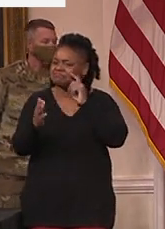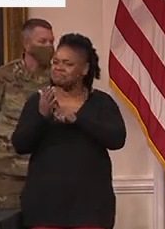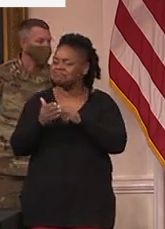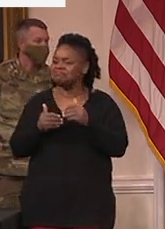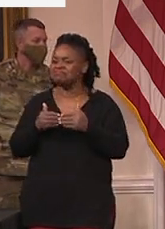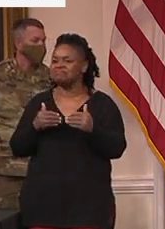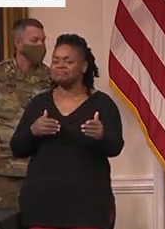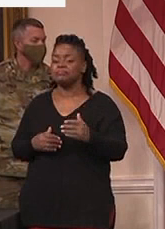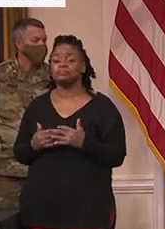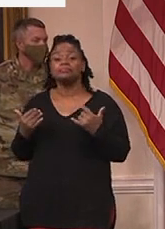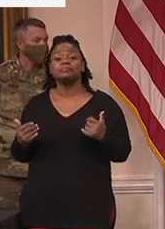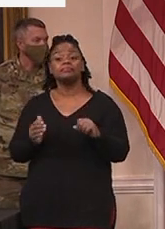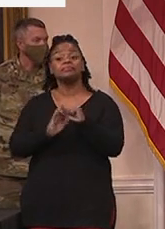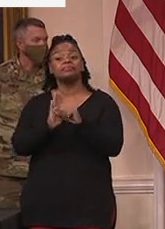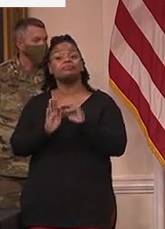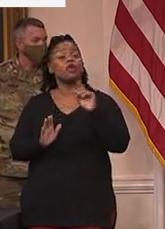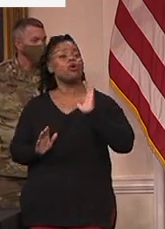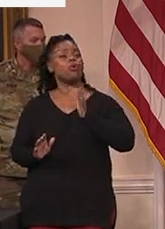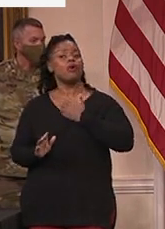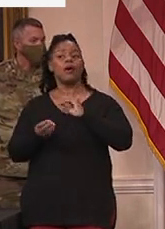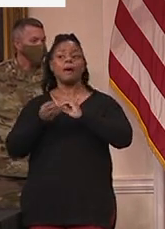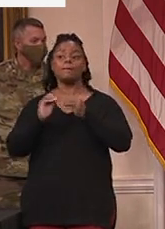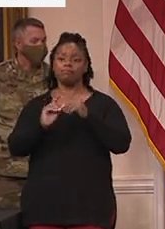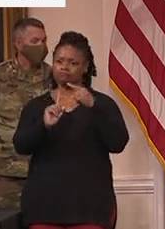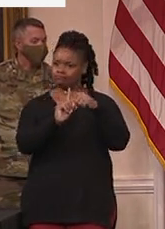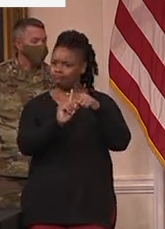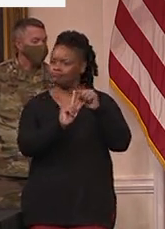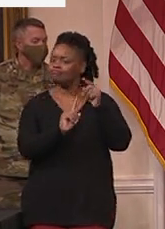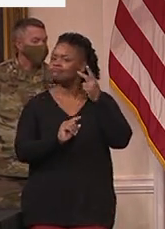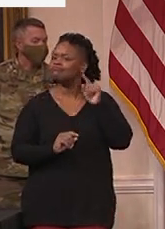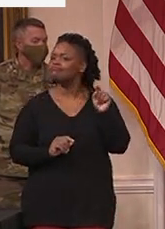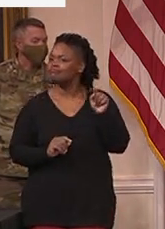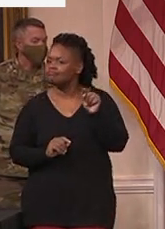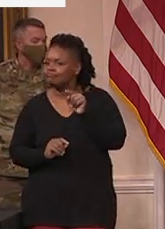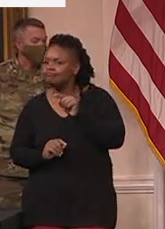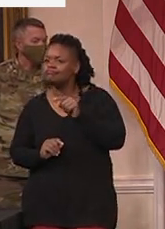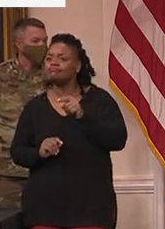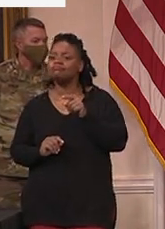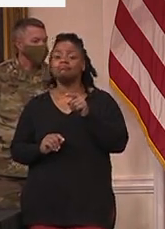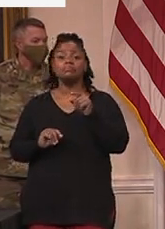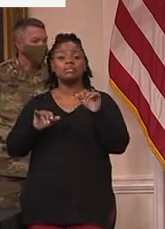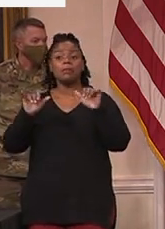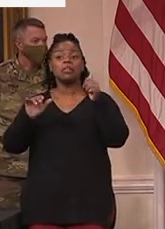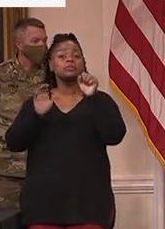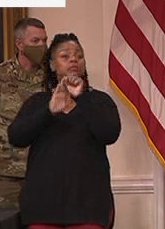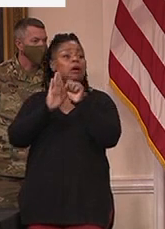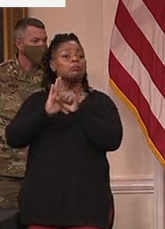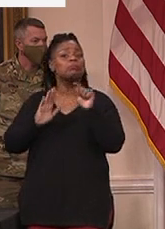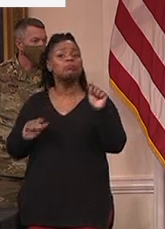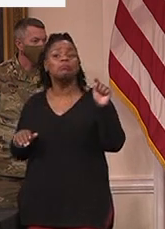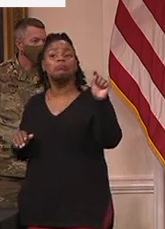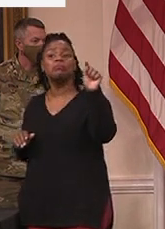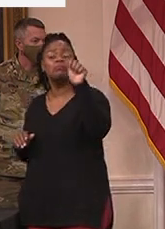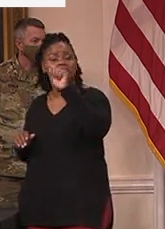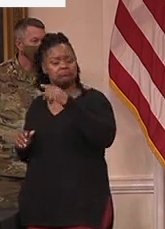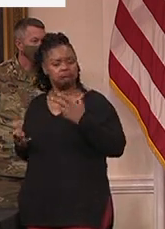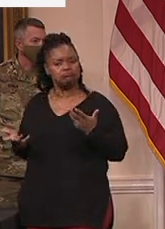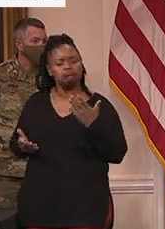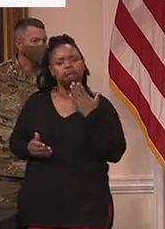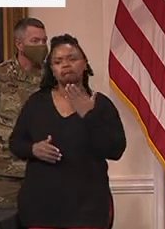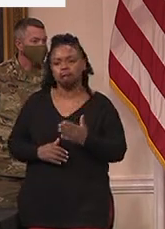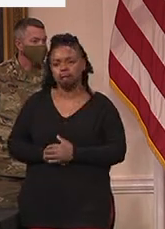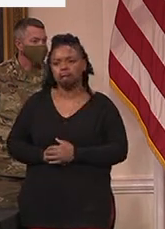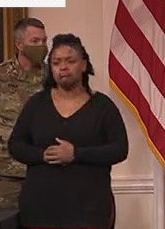rest of the nation and in fact we're ahead of 27 other states. The good news is that these vaccines